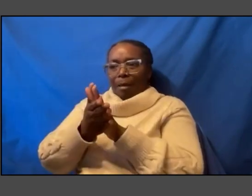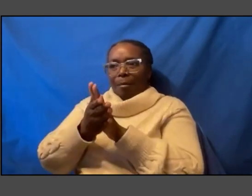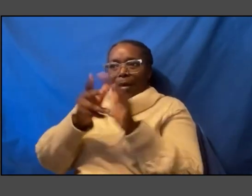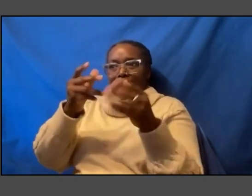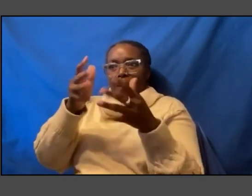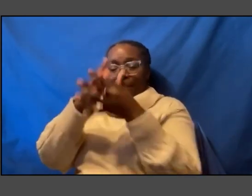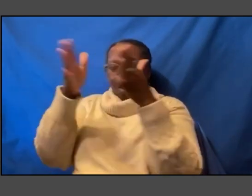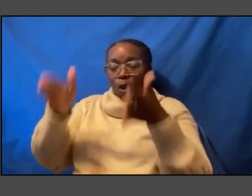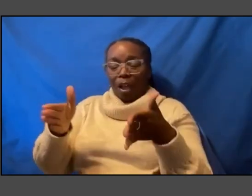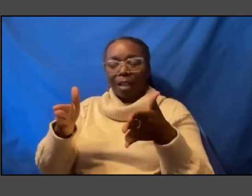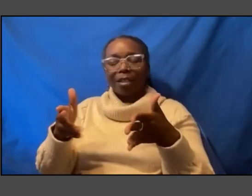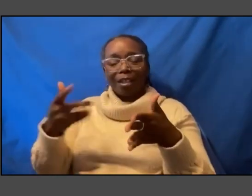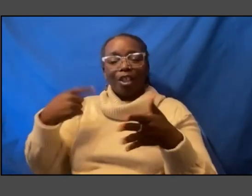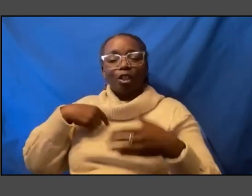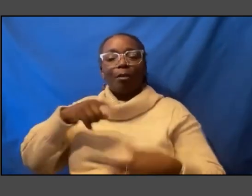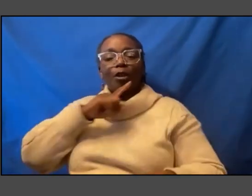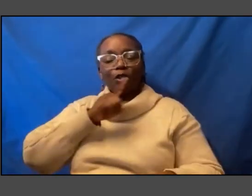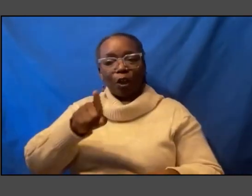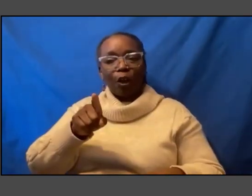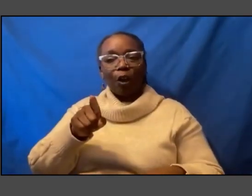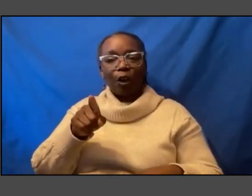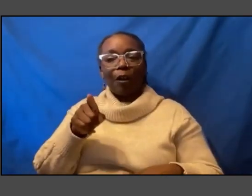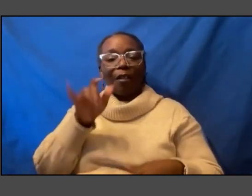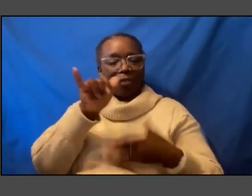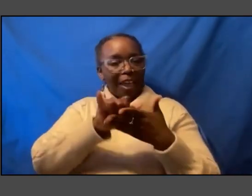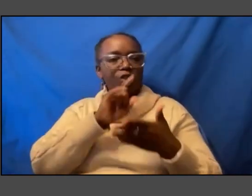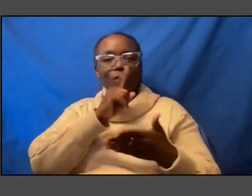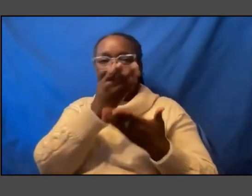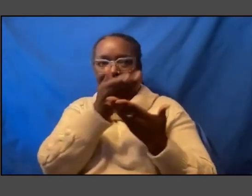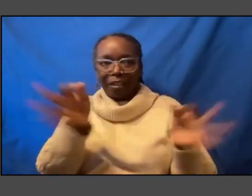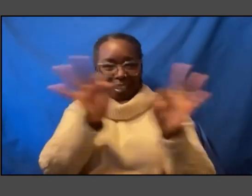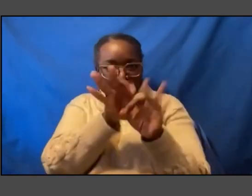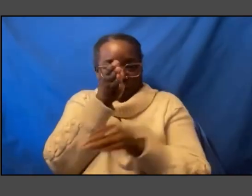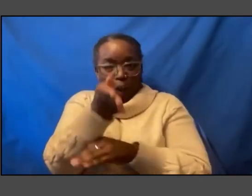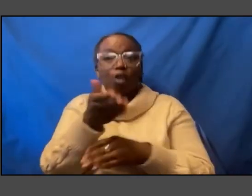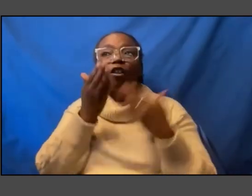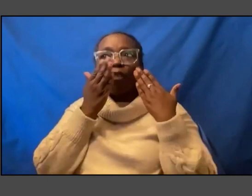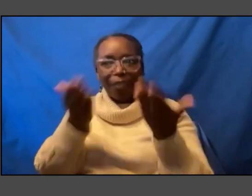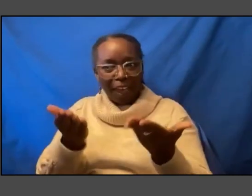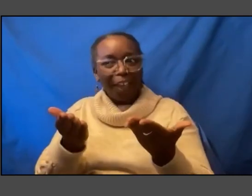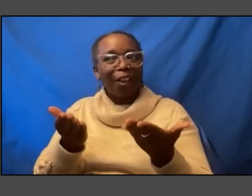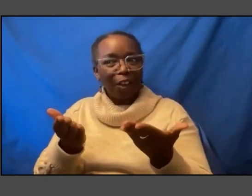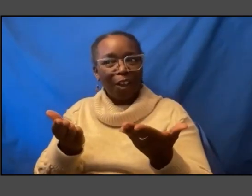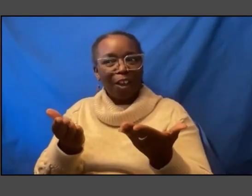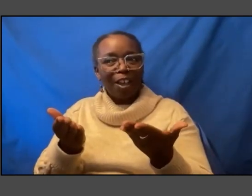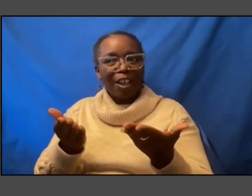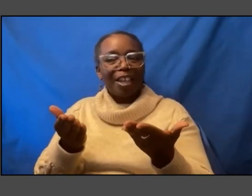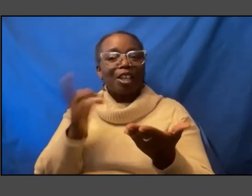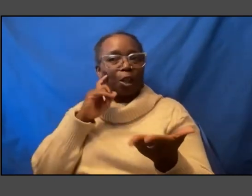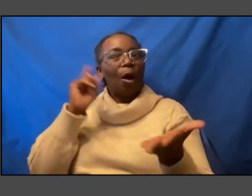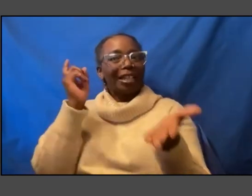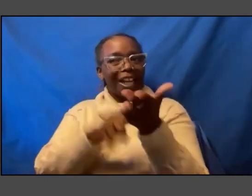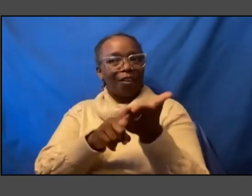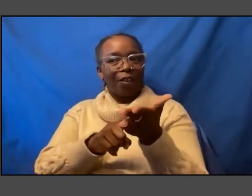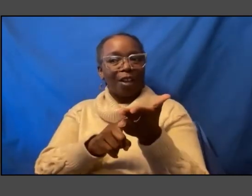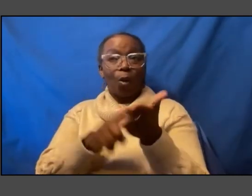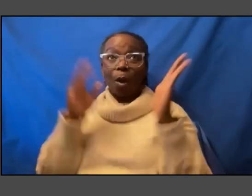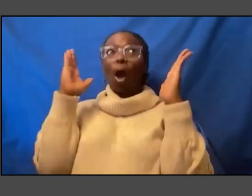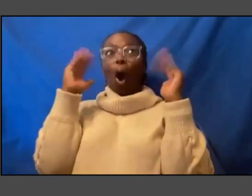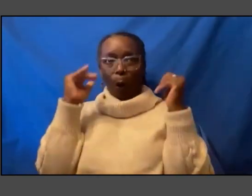that story is central is absolutely right so thank you for for sort of identifying what I what we hoped would happen yes no